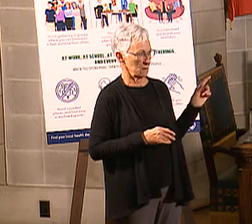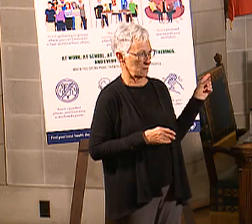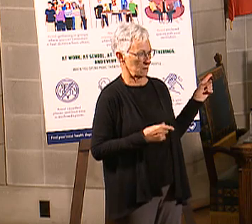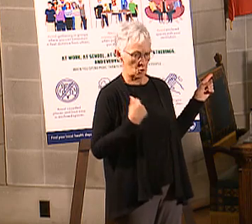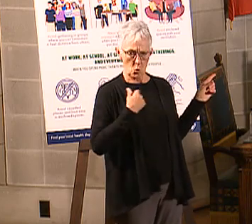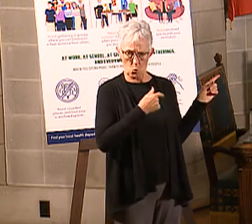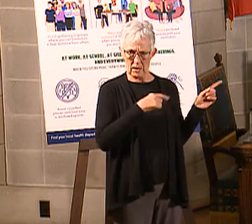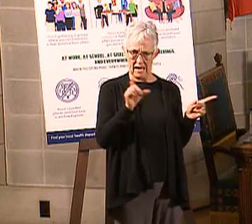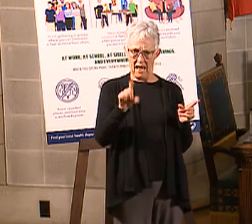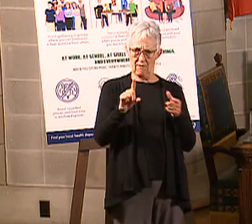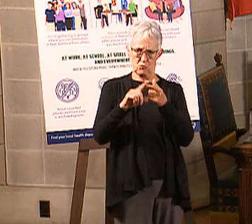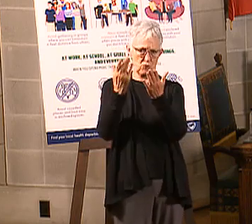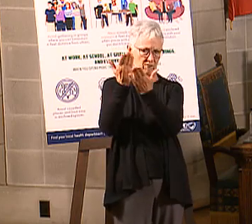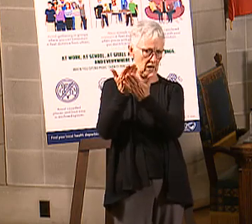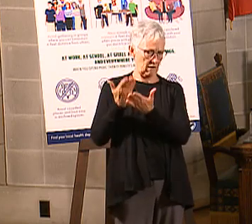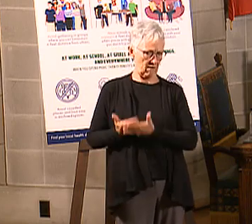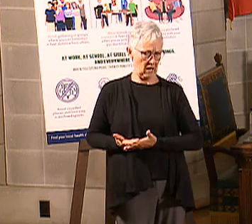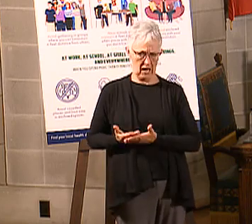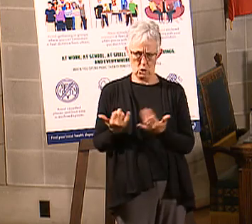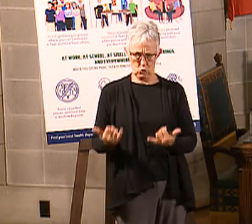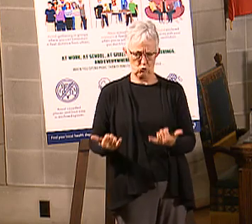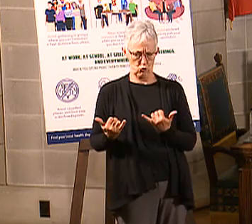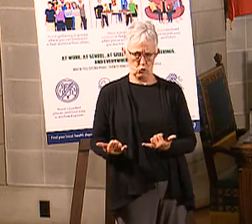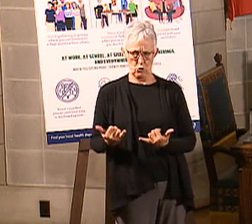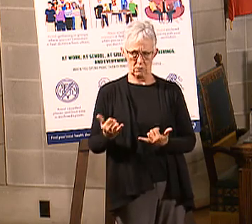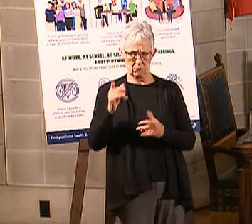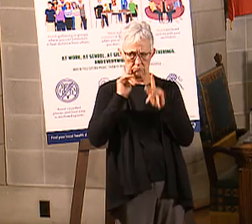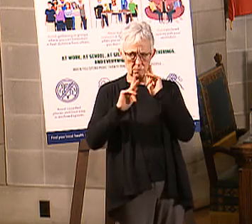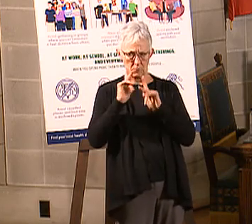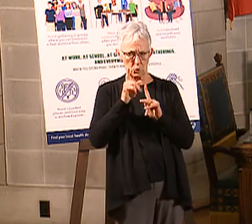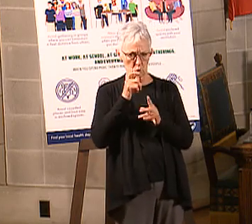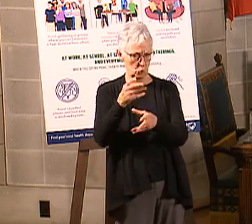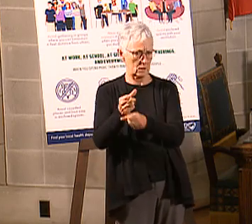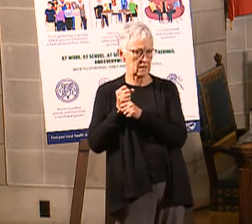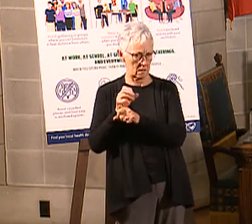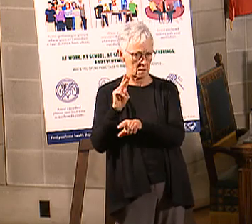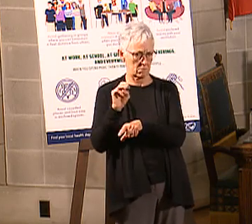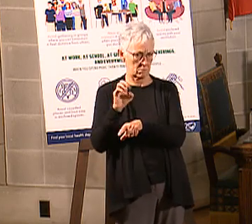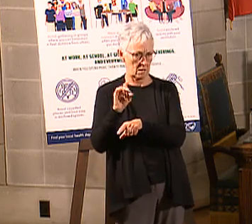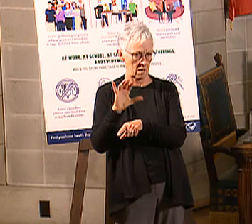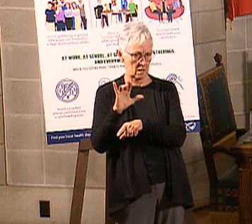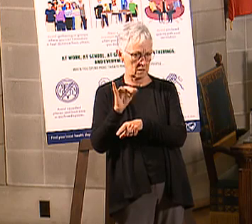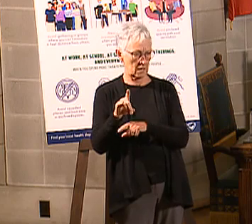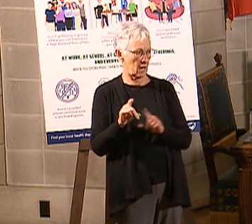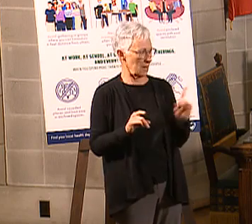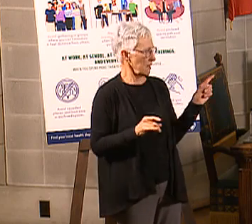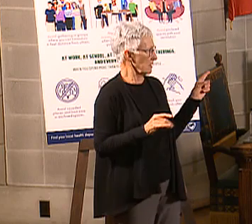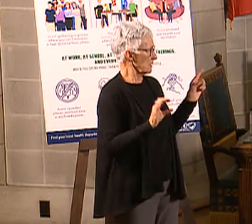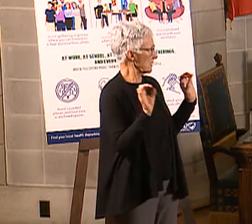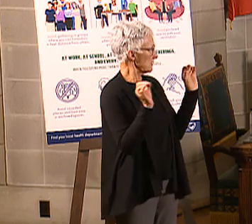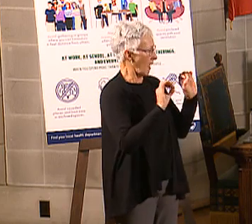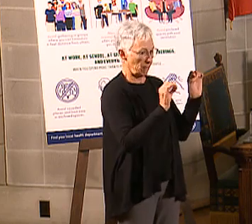correct? Yes, sir. So, this is really not anything different from what we're already doing with regard to our current population. That is true. Yes.